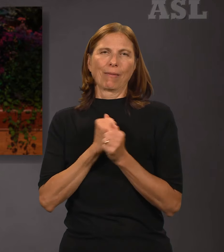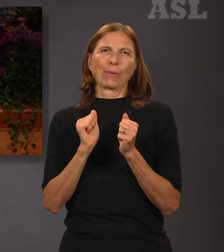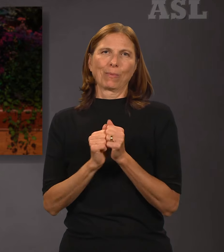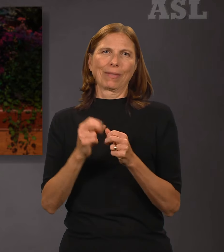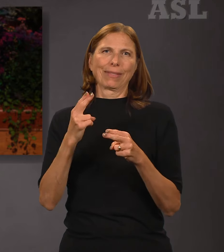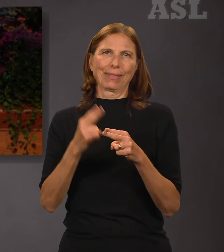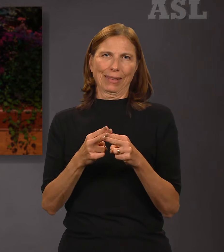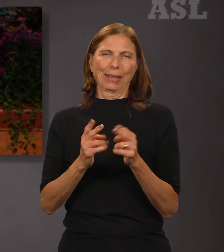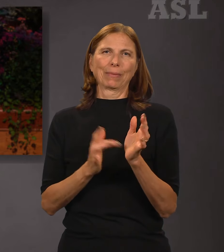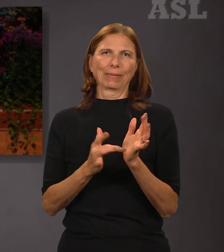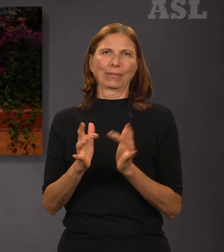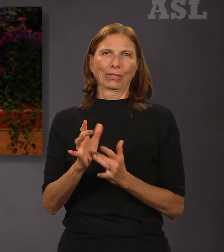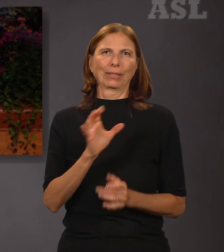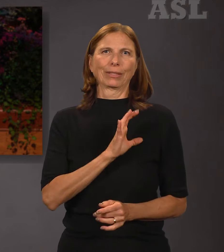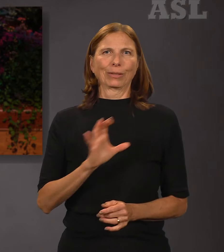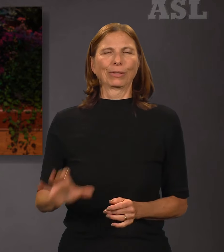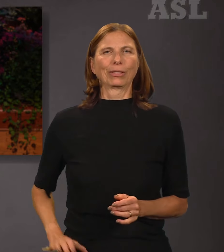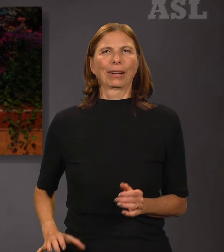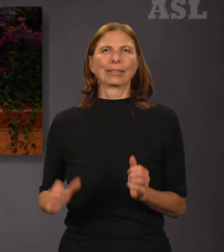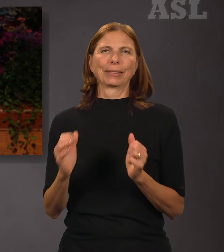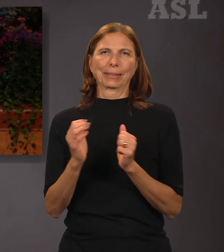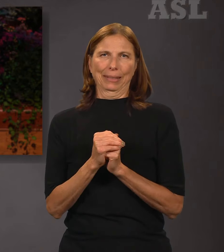in His name, Jesus Christ. Amen.